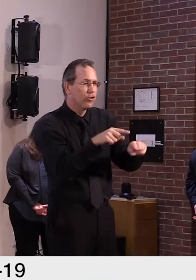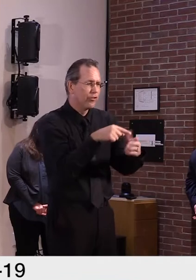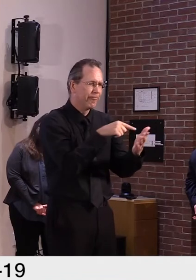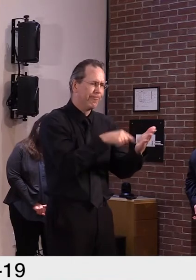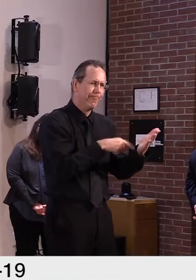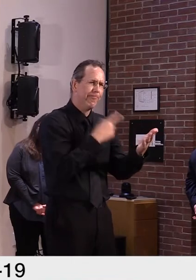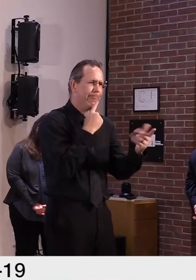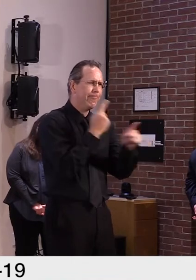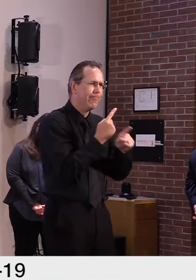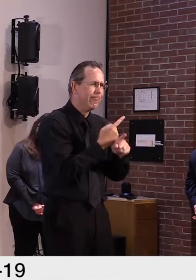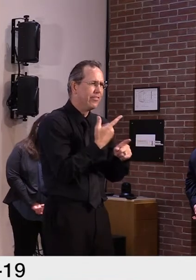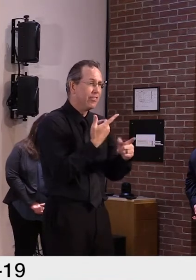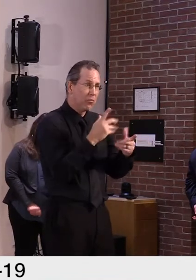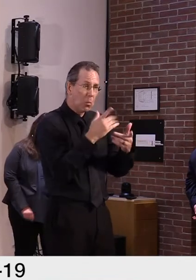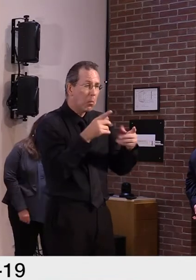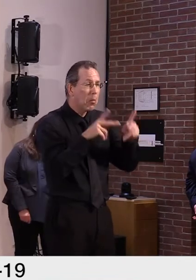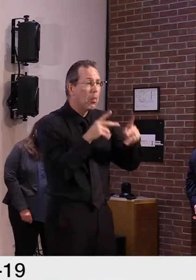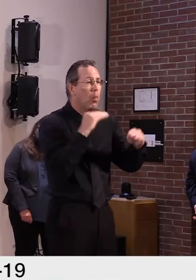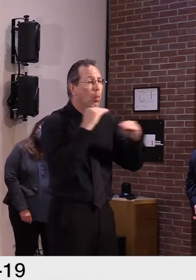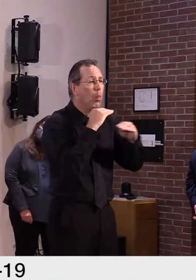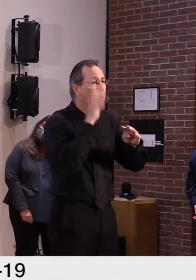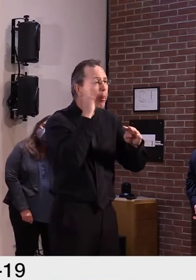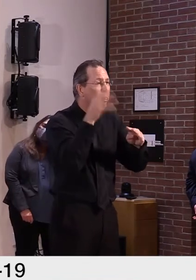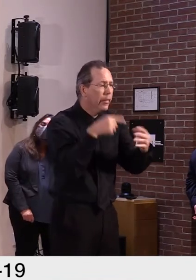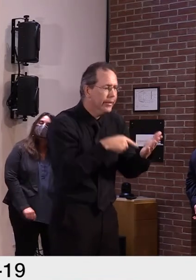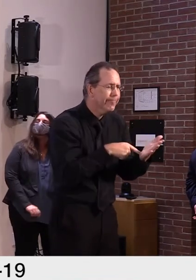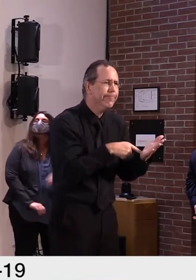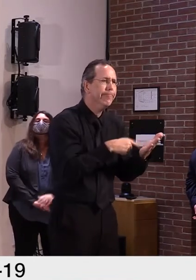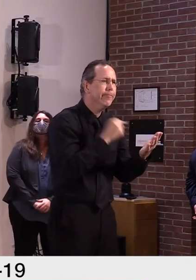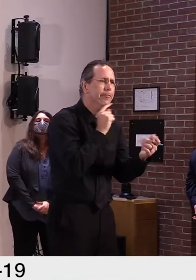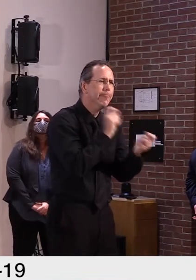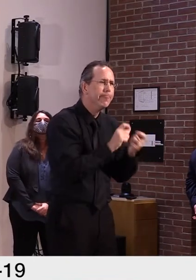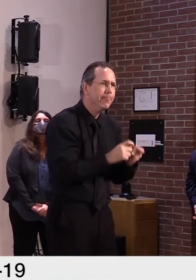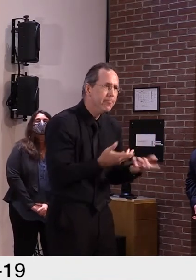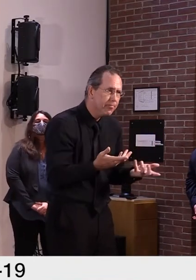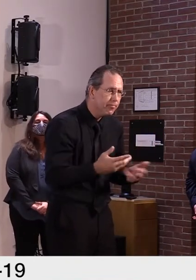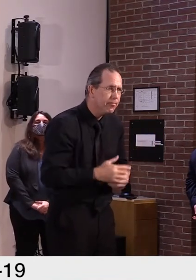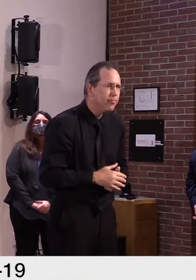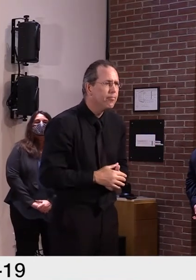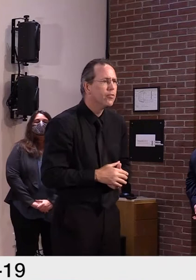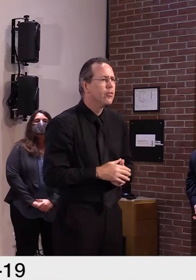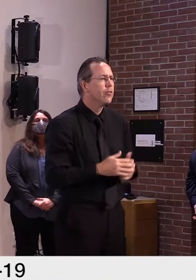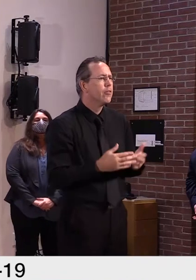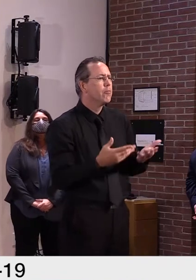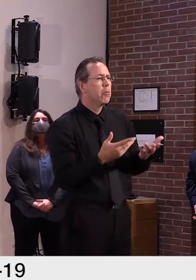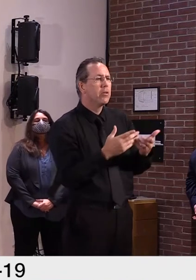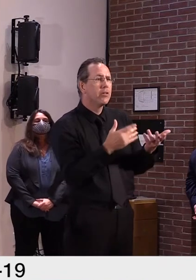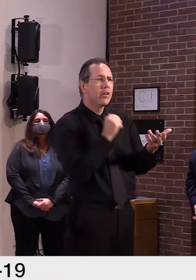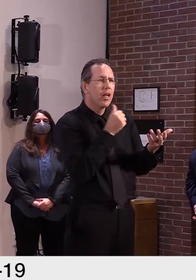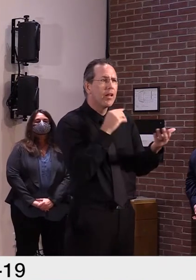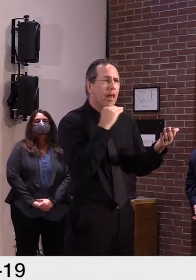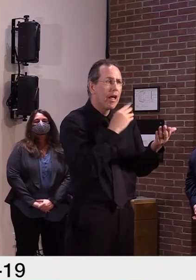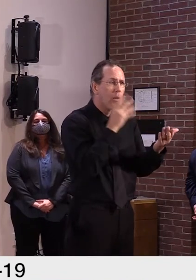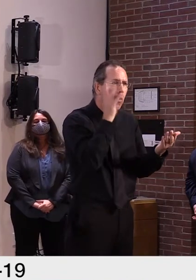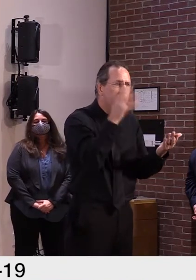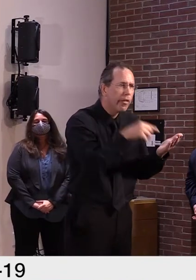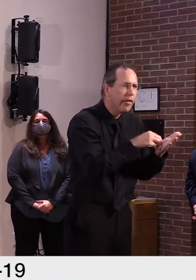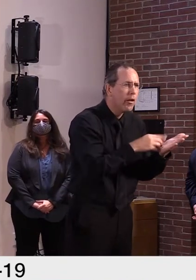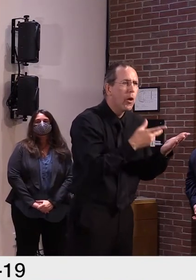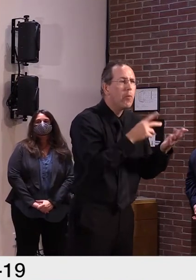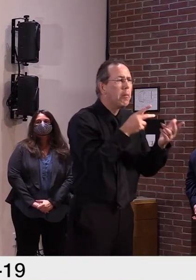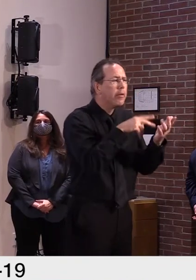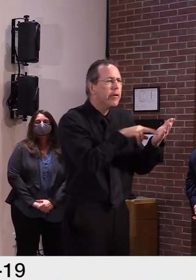that the way that the question is being portrayed, they might answer it different than, than the actual situation they're in.